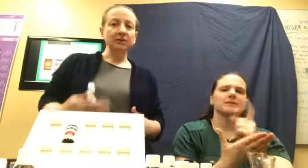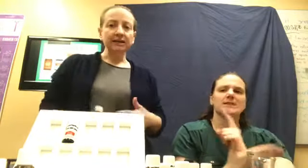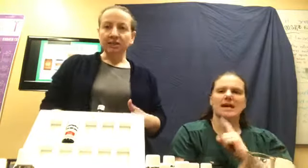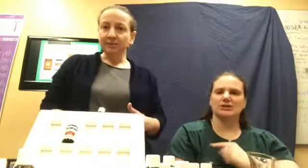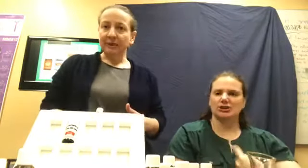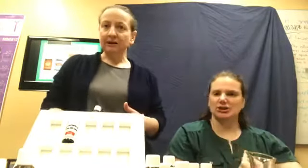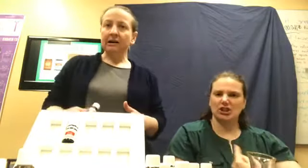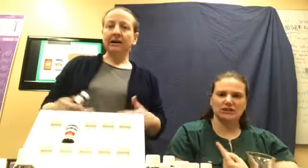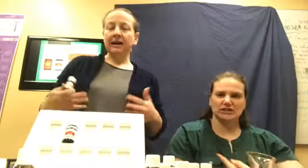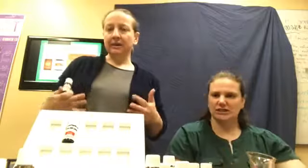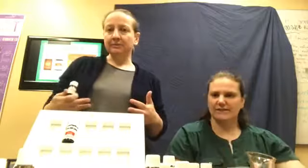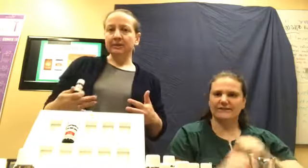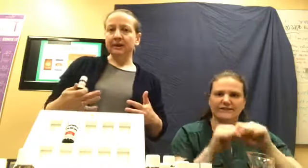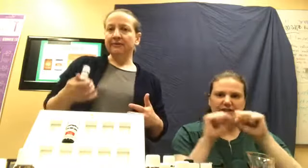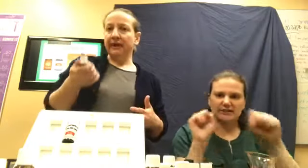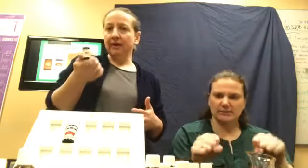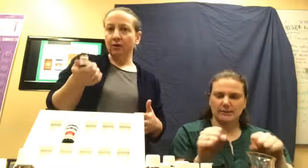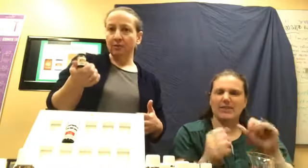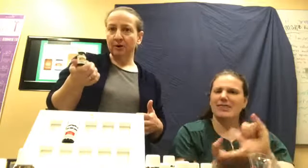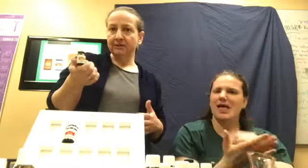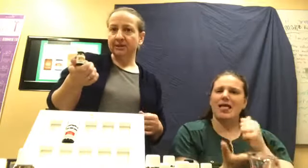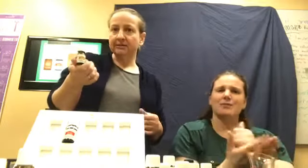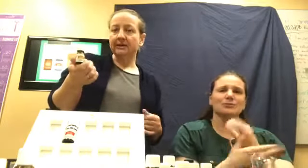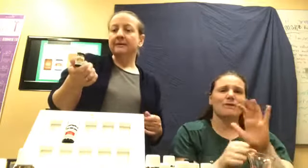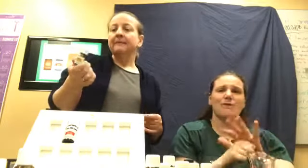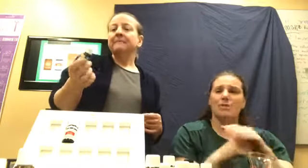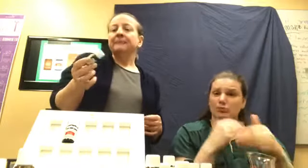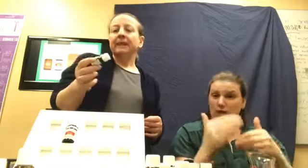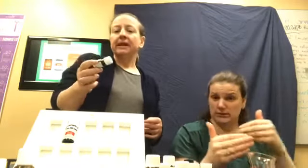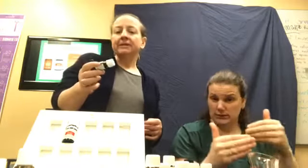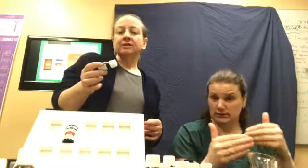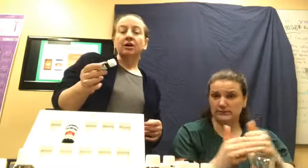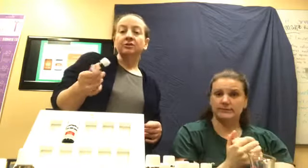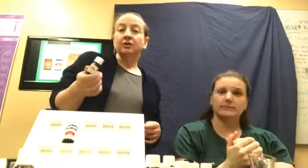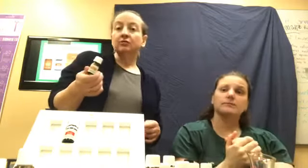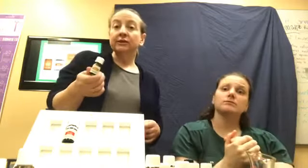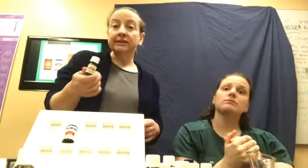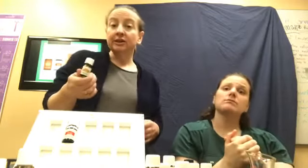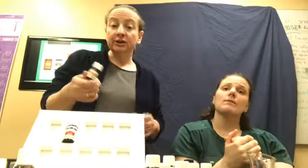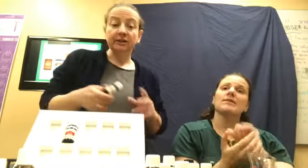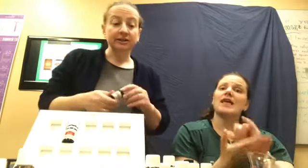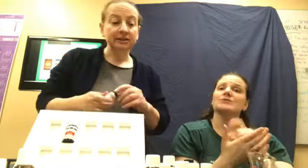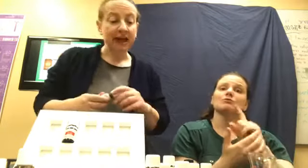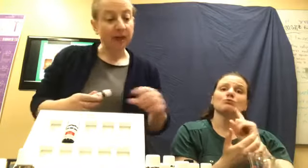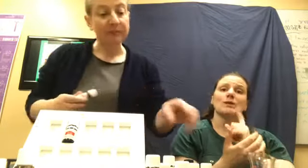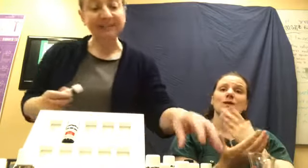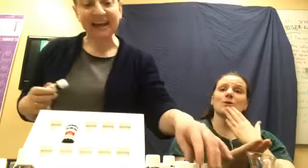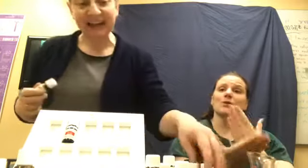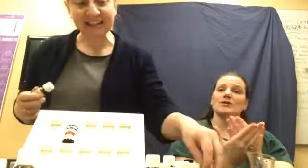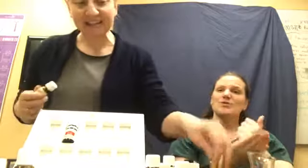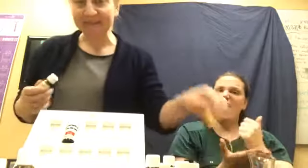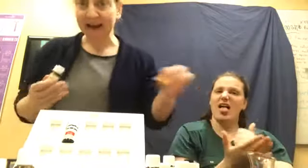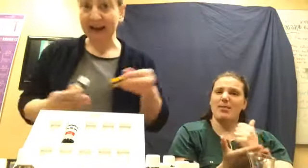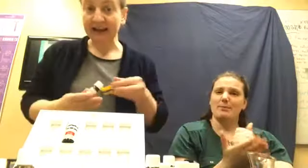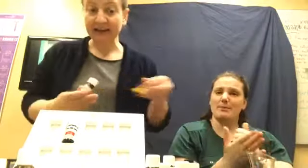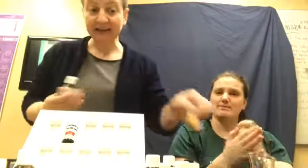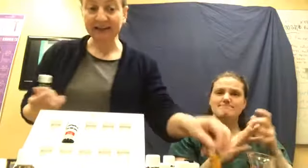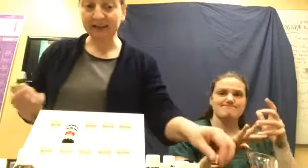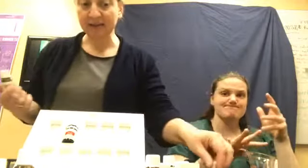digest better. It helps, uh, that whole process. It's also really good to help intensify any of these other